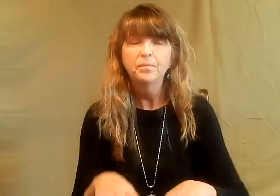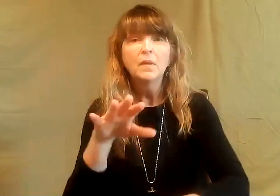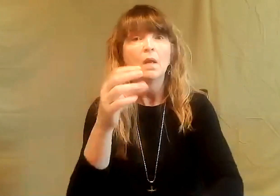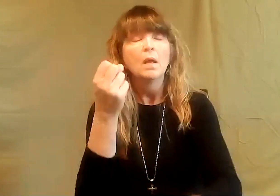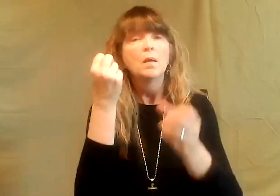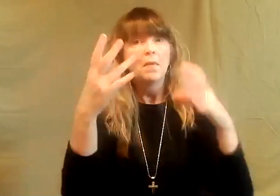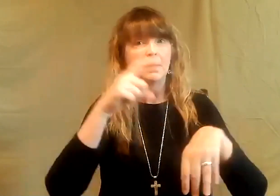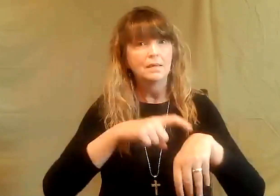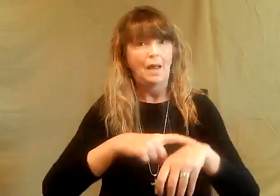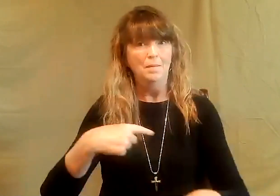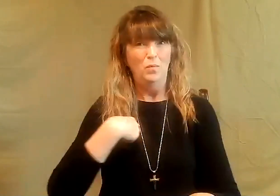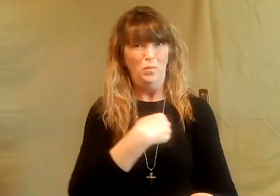know the difference between the two walls.